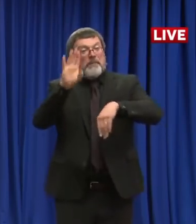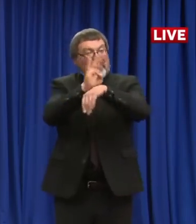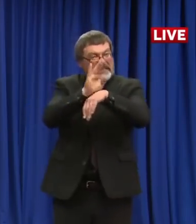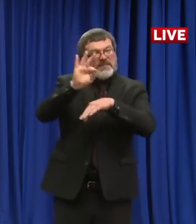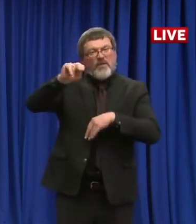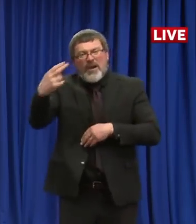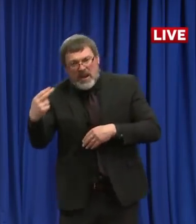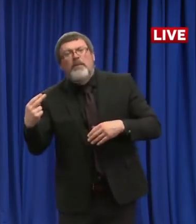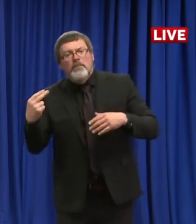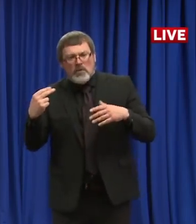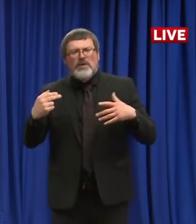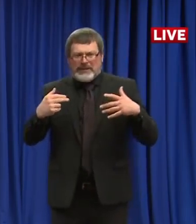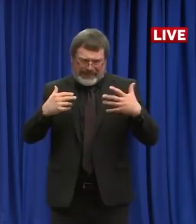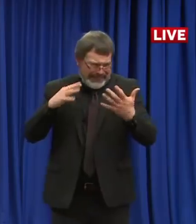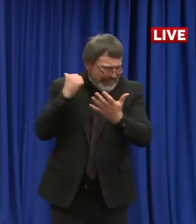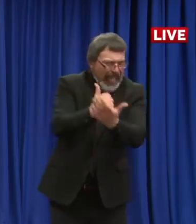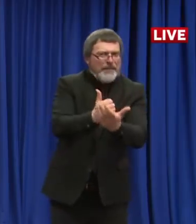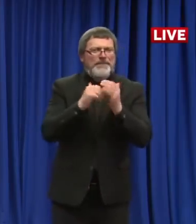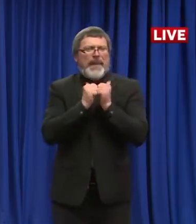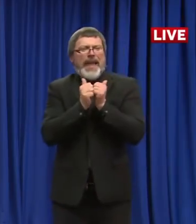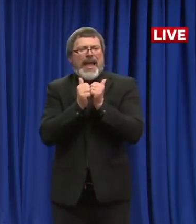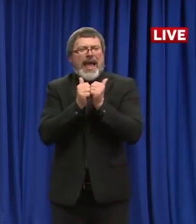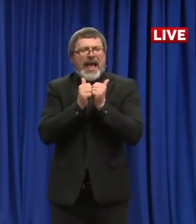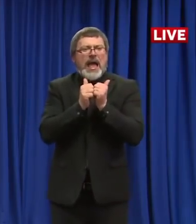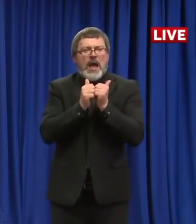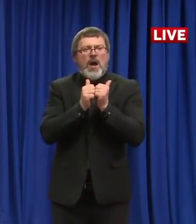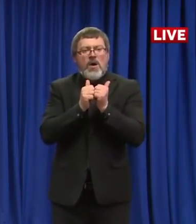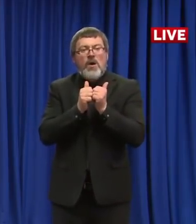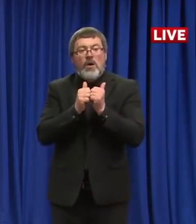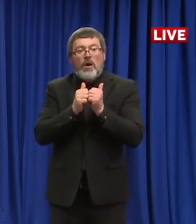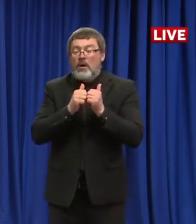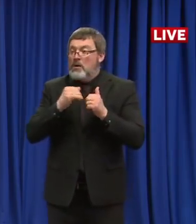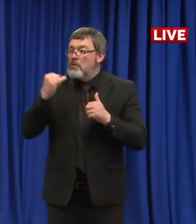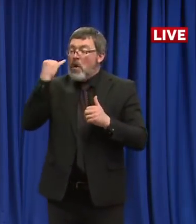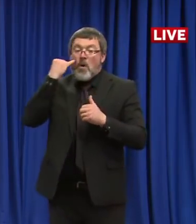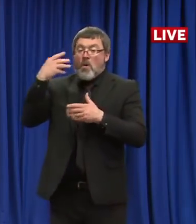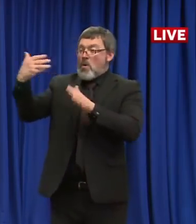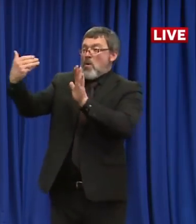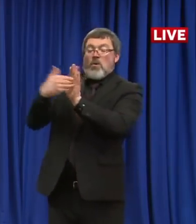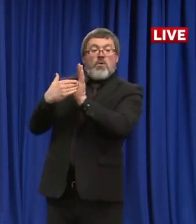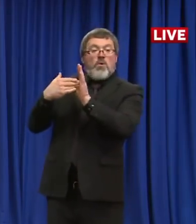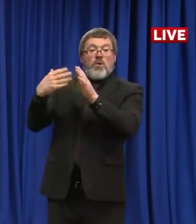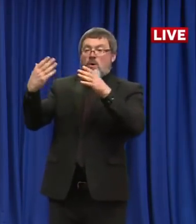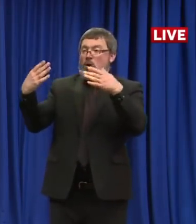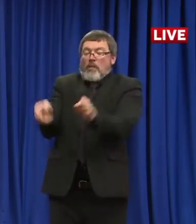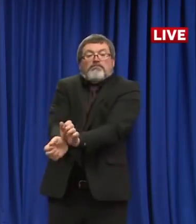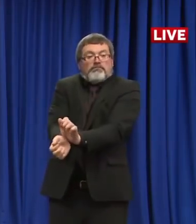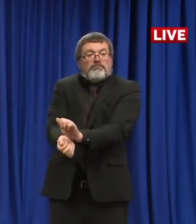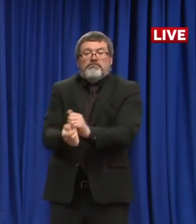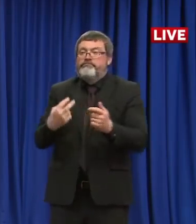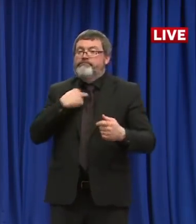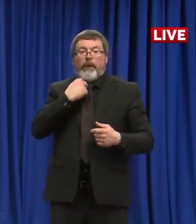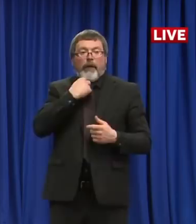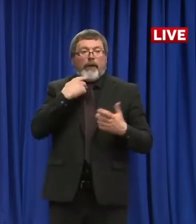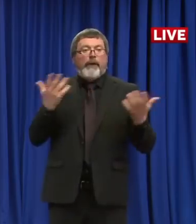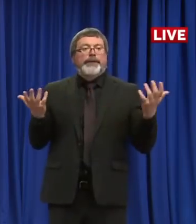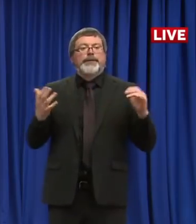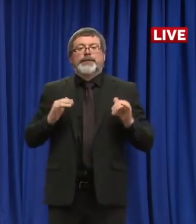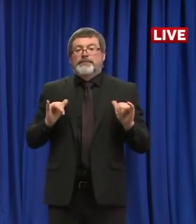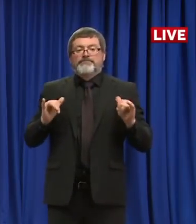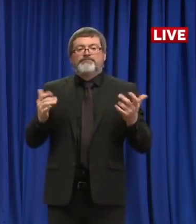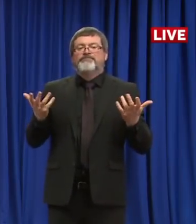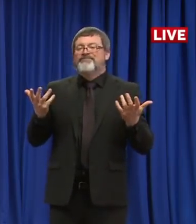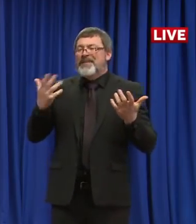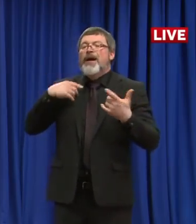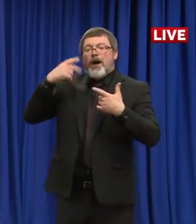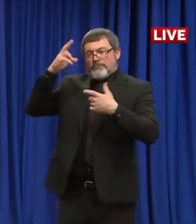well. To put the handcuffs on this office to be able to do that, that just doesn't make much sense. I'll abide by whatever. If a court decides differently, I'll abide